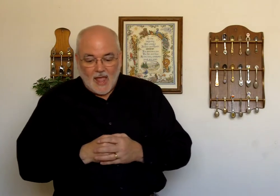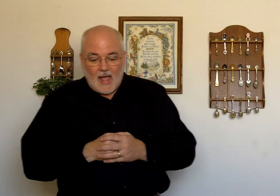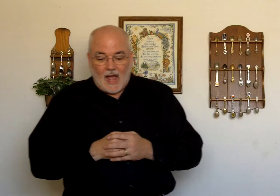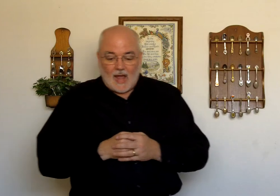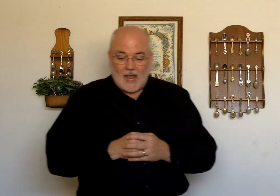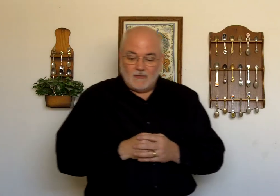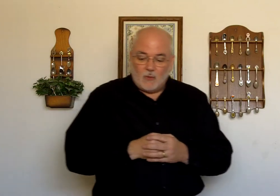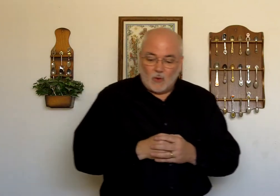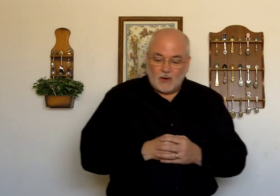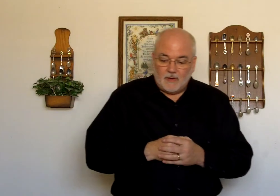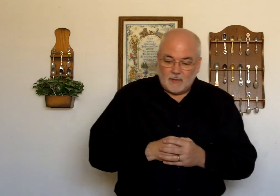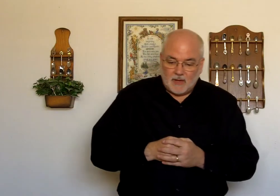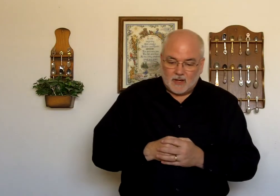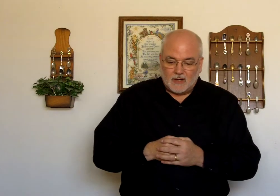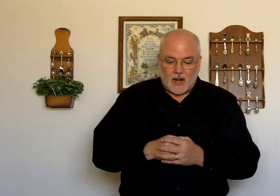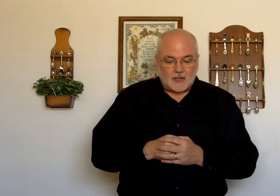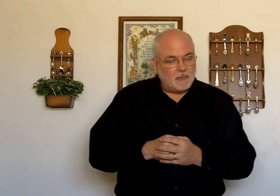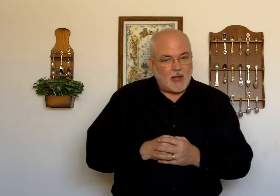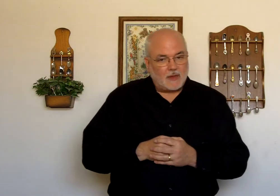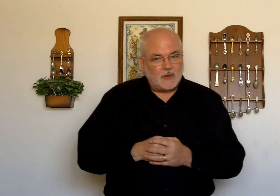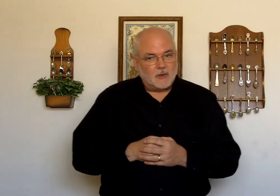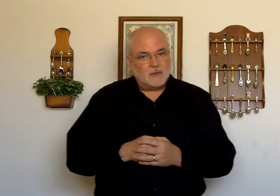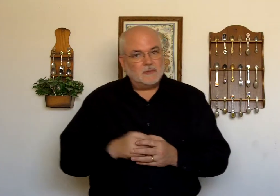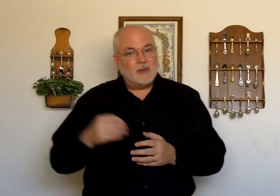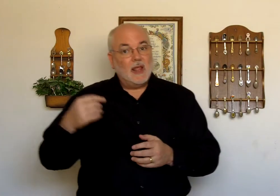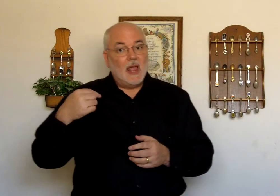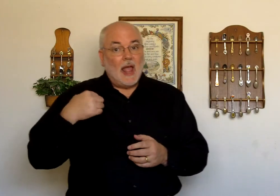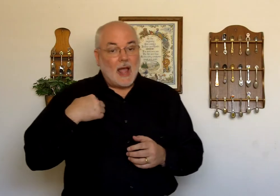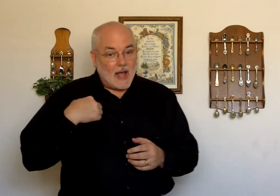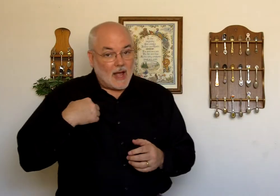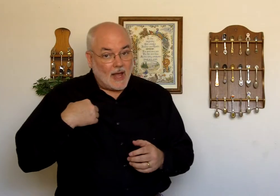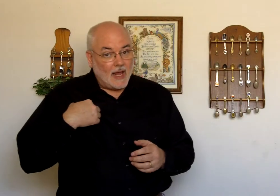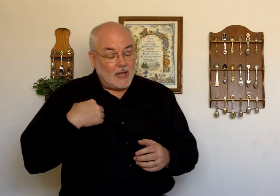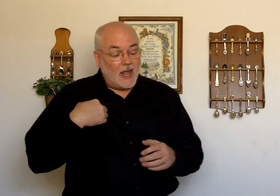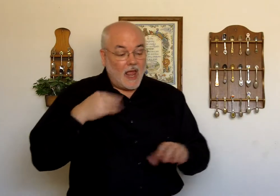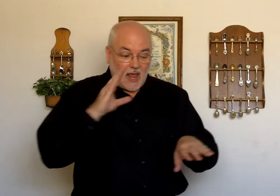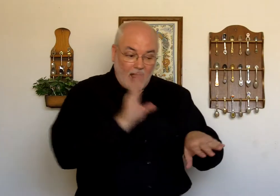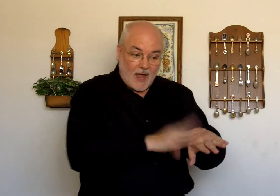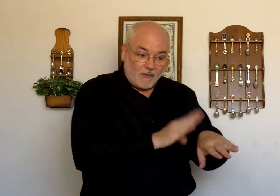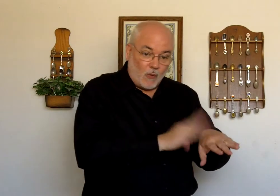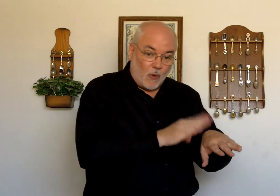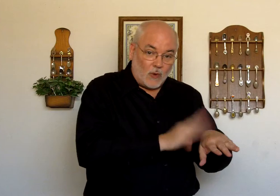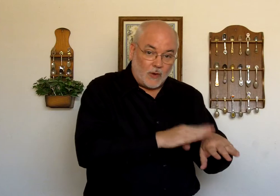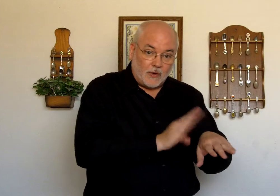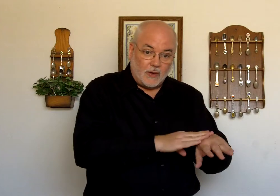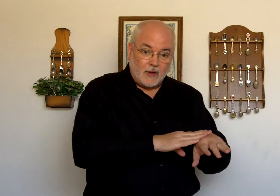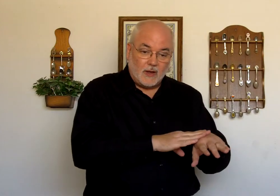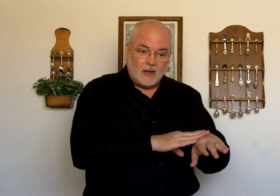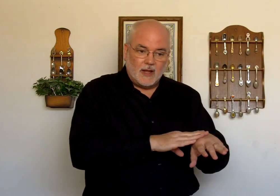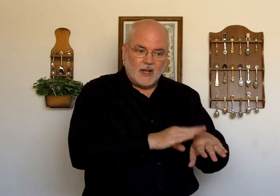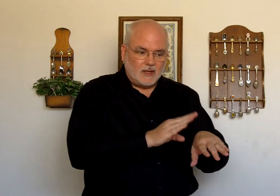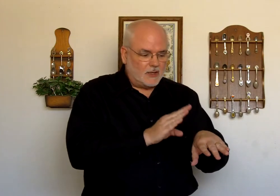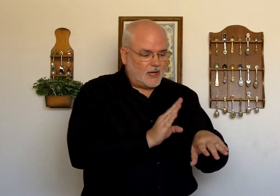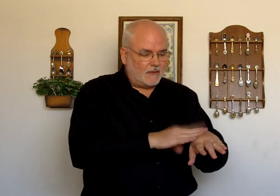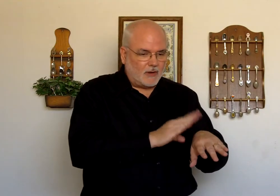I have warned the men not to bother you. I have warned. Just kind of